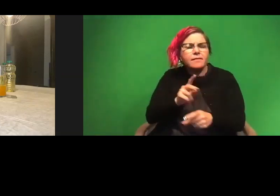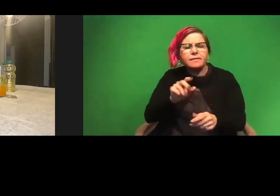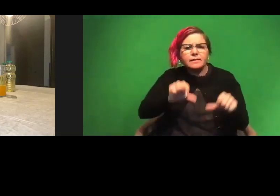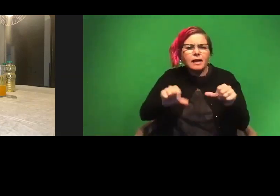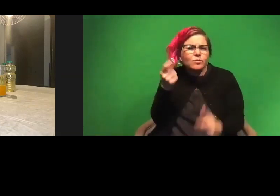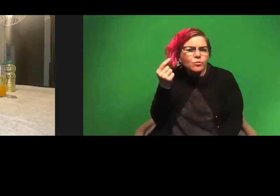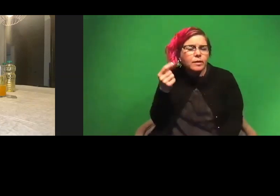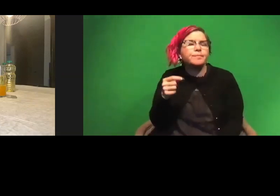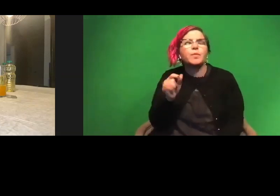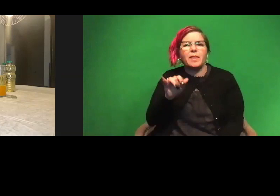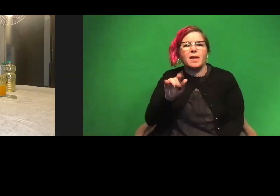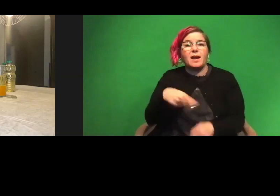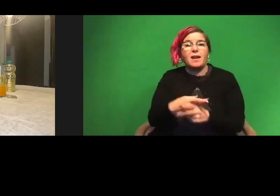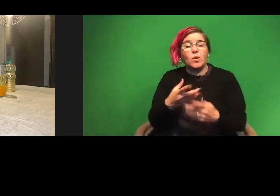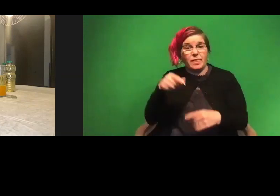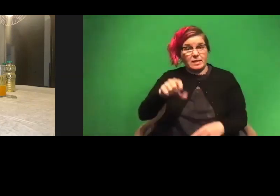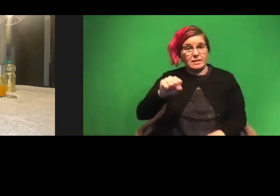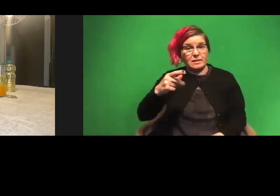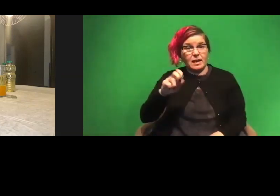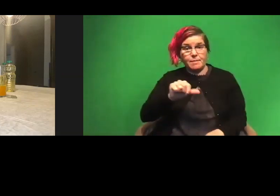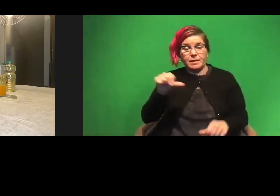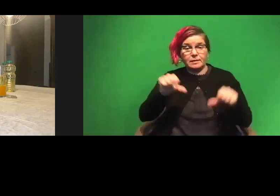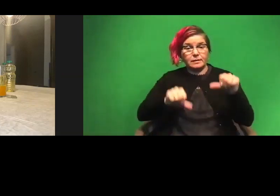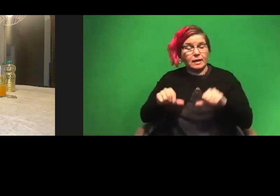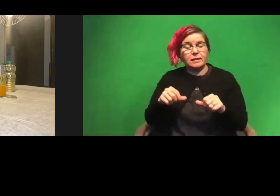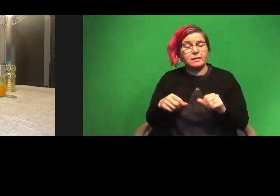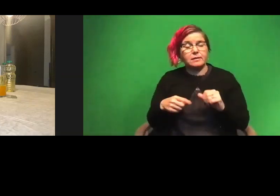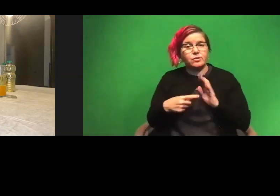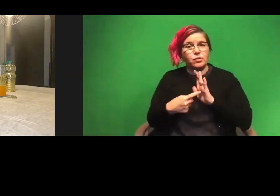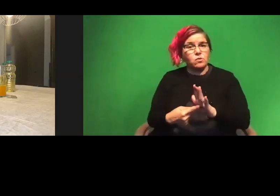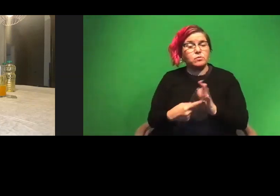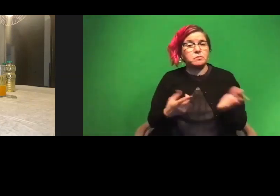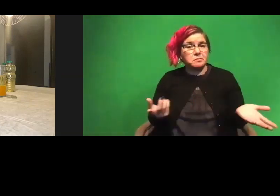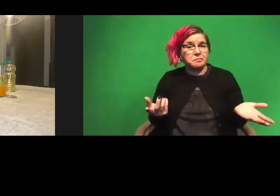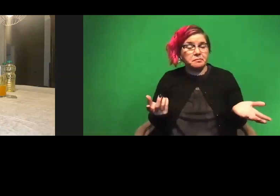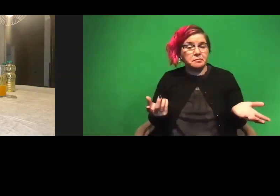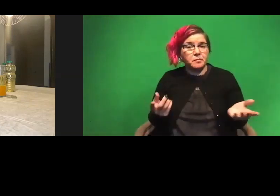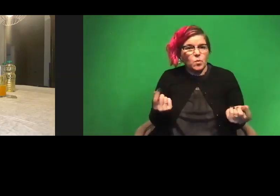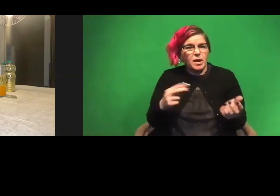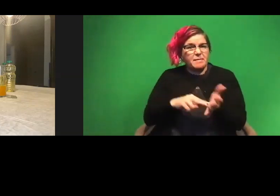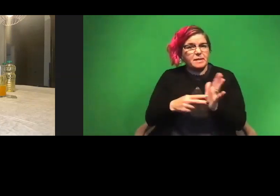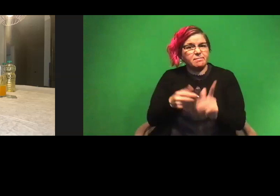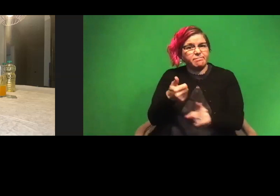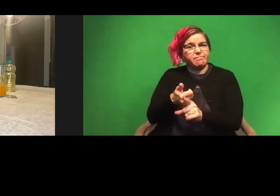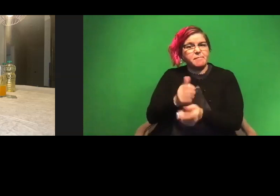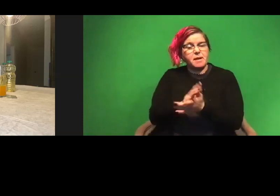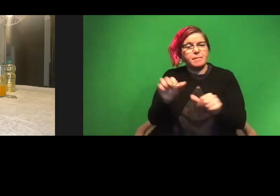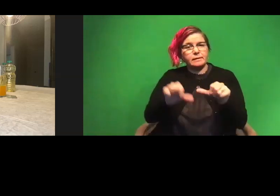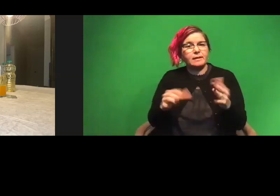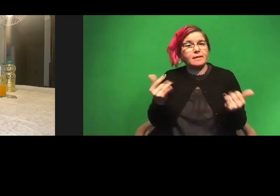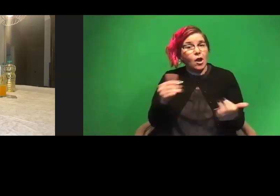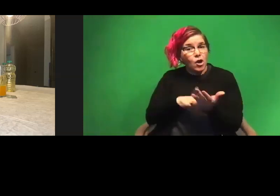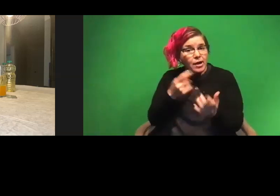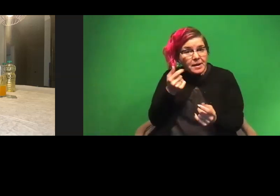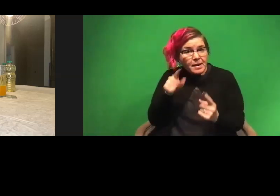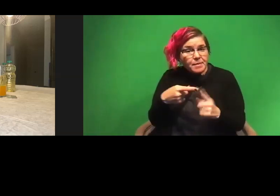things and even just being here on Skype a scientist is showing, you know, you, what it means to be a scientist. And right now you're learning a little bit